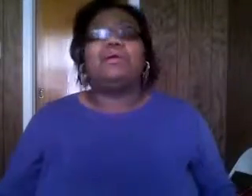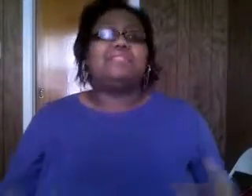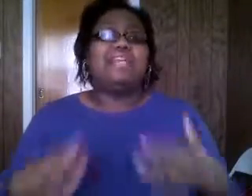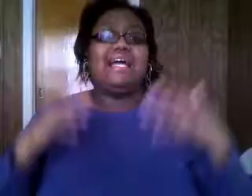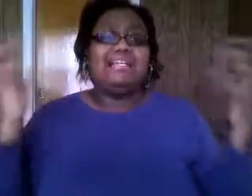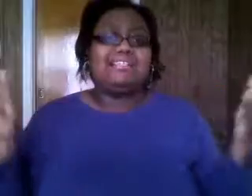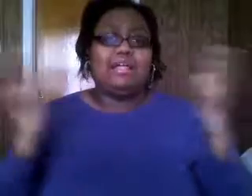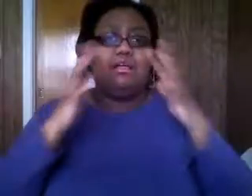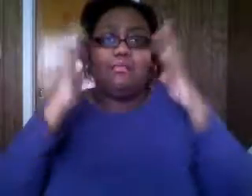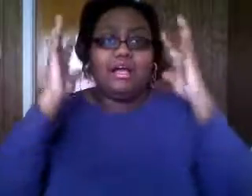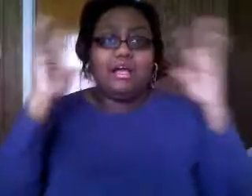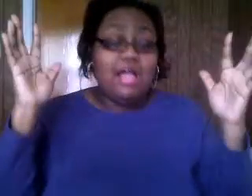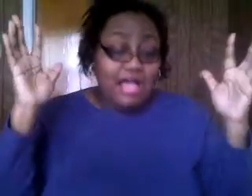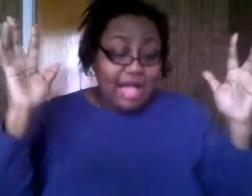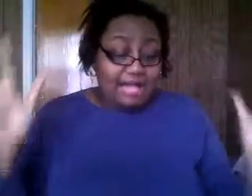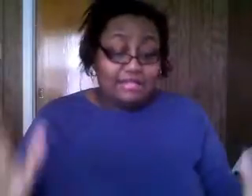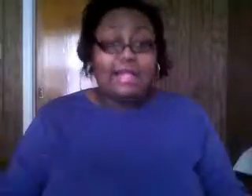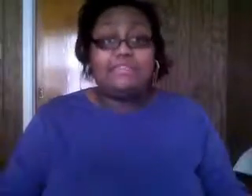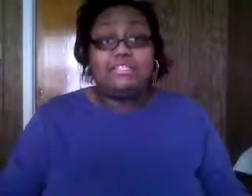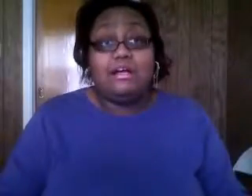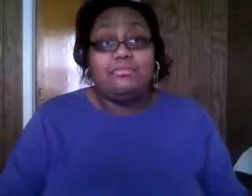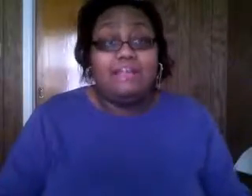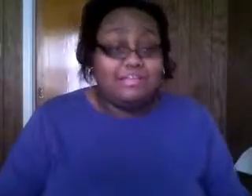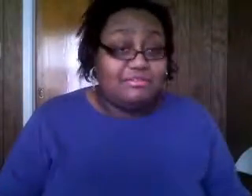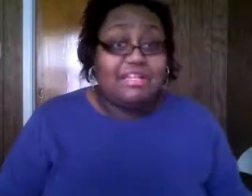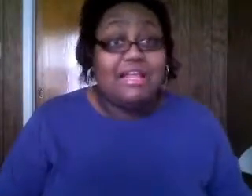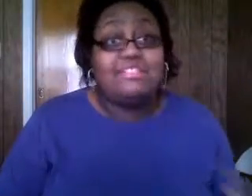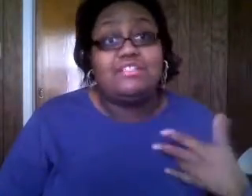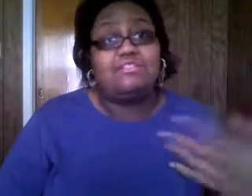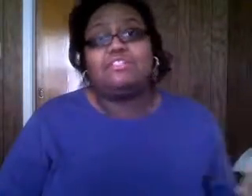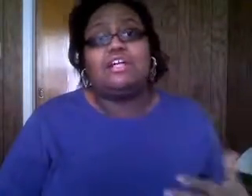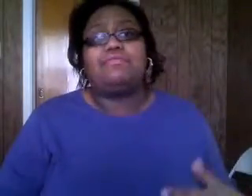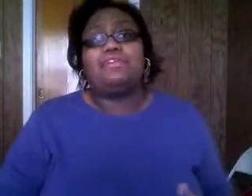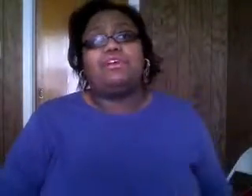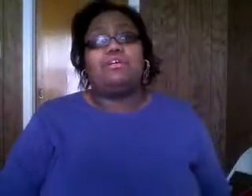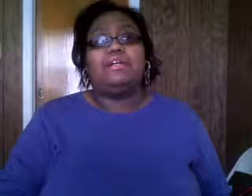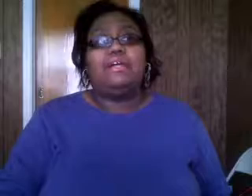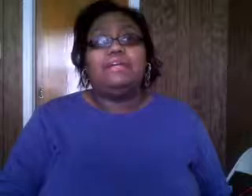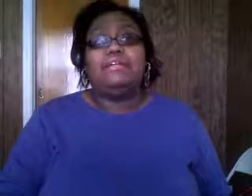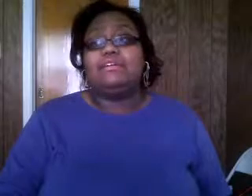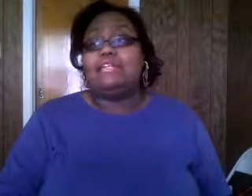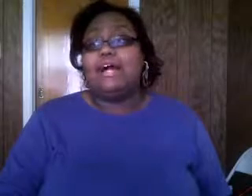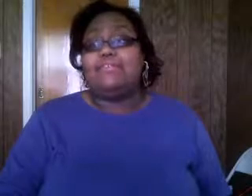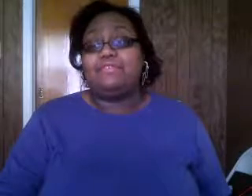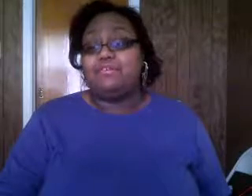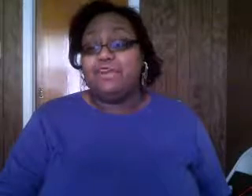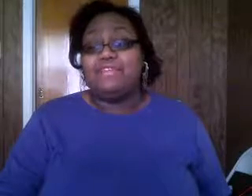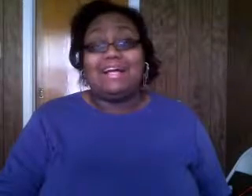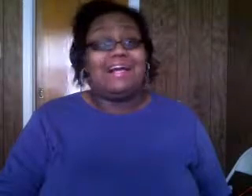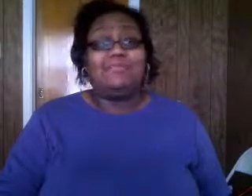babies dying it's like oh my god i couldn't have his job i know that a lot of us couldn't do his job it's very hard you know he like he probably feel like i could